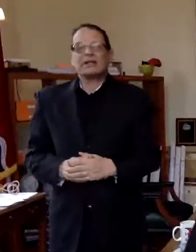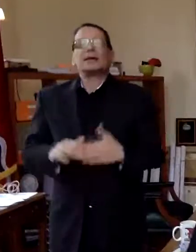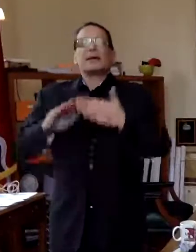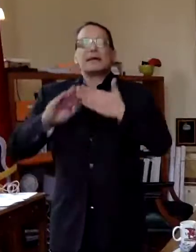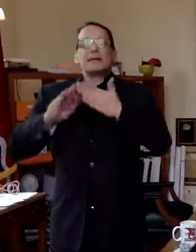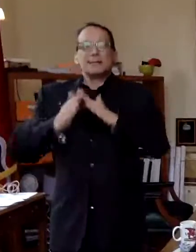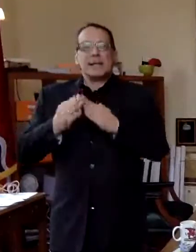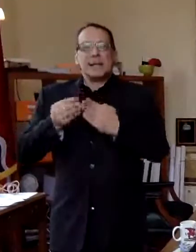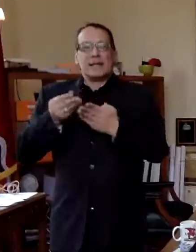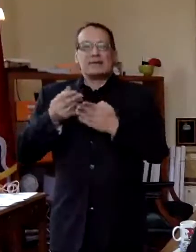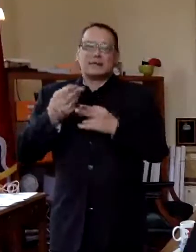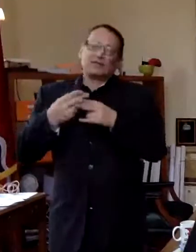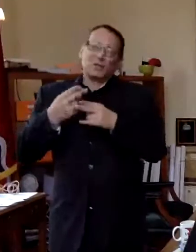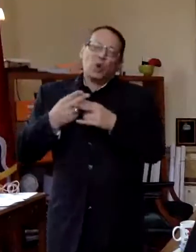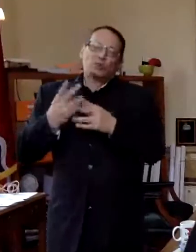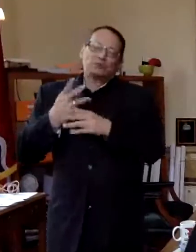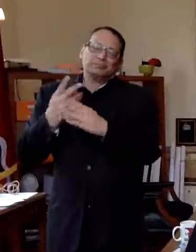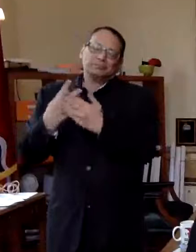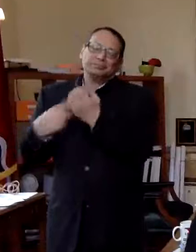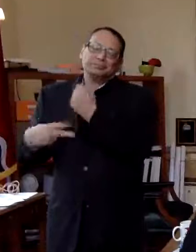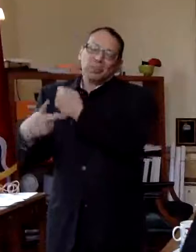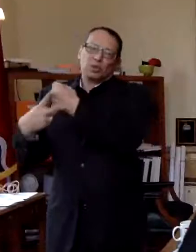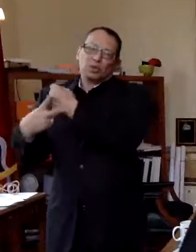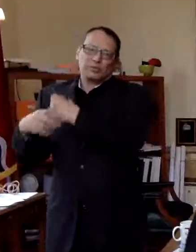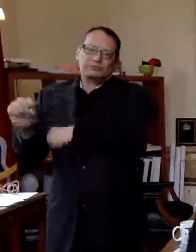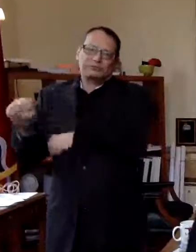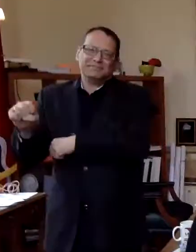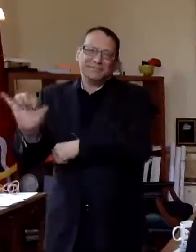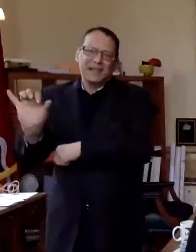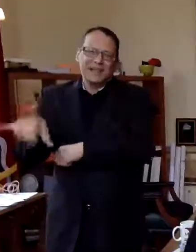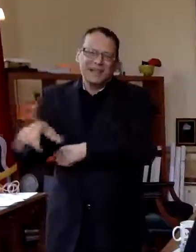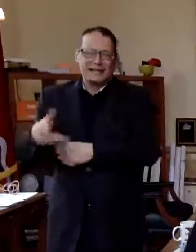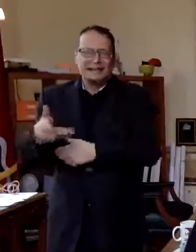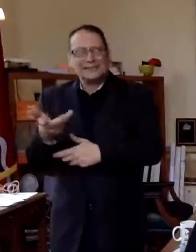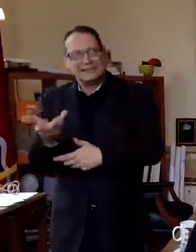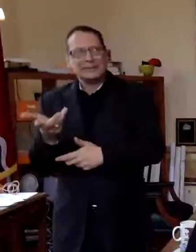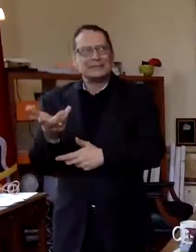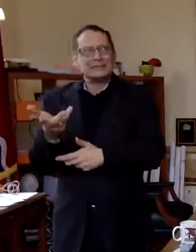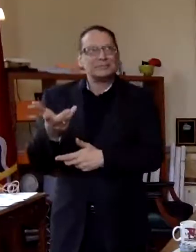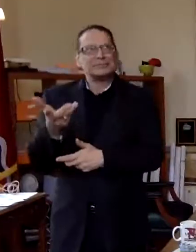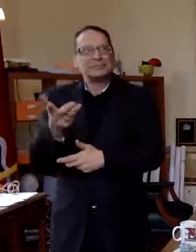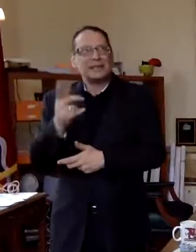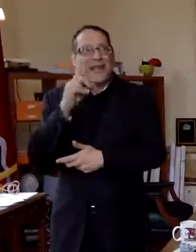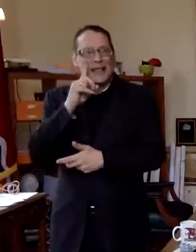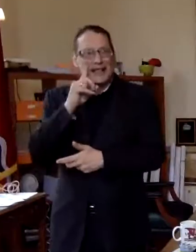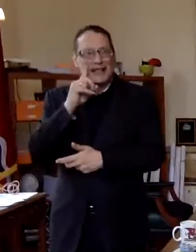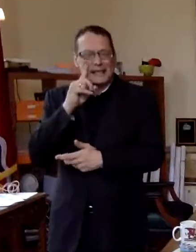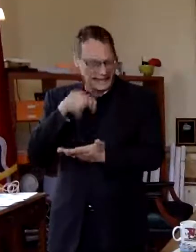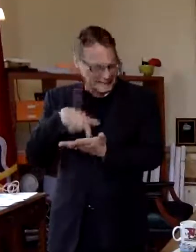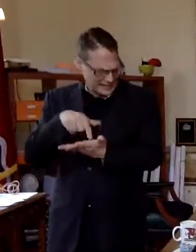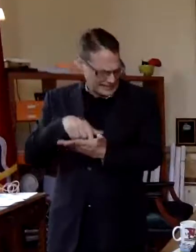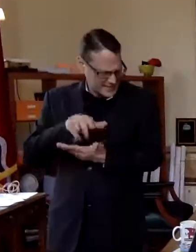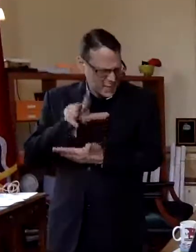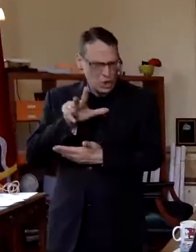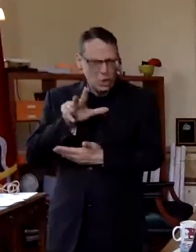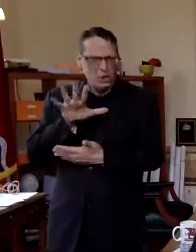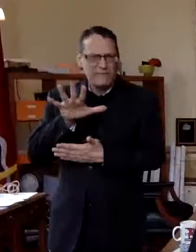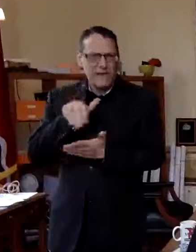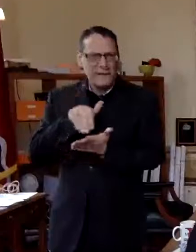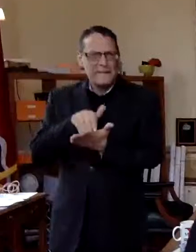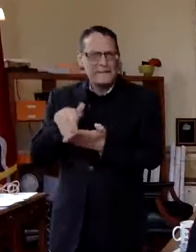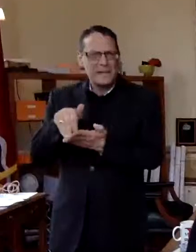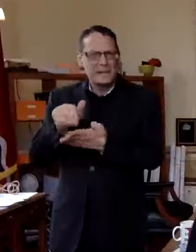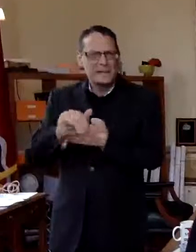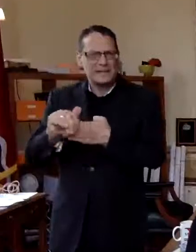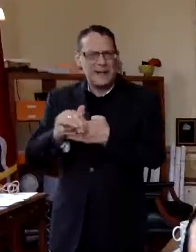fund balance we call it the reserves is a little over it's in here it's about 35 million i think